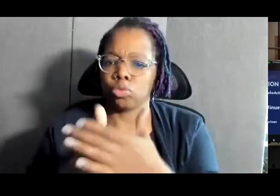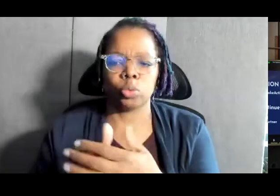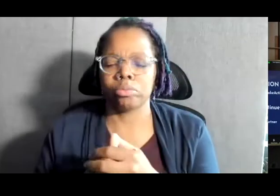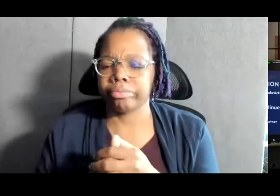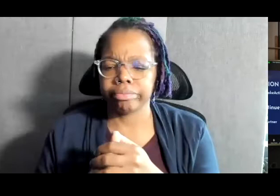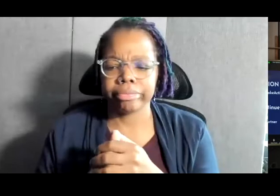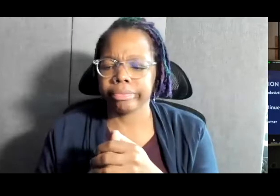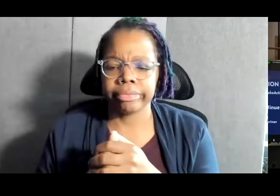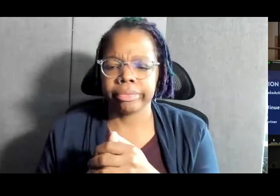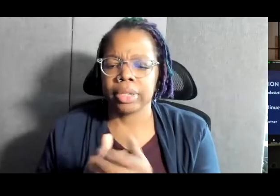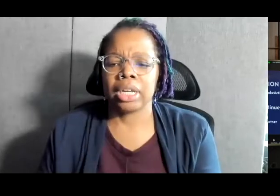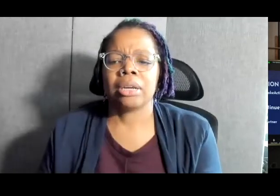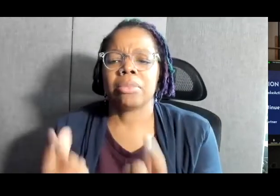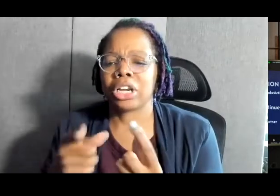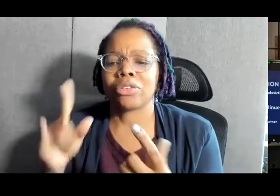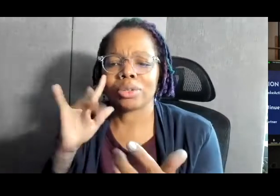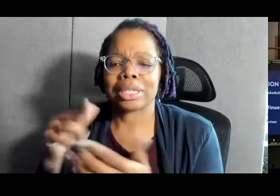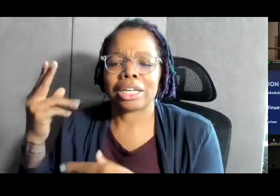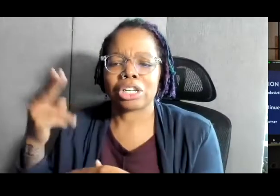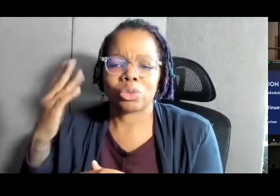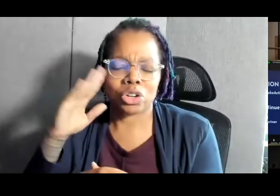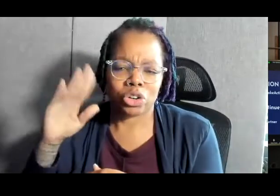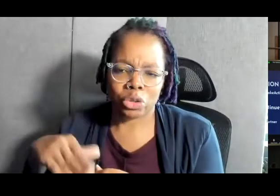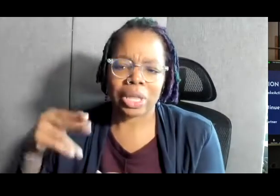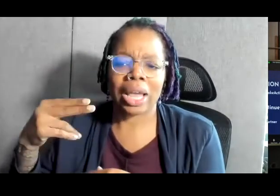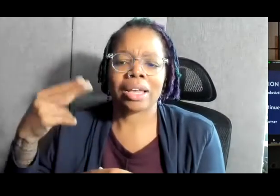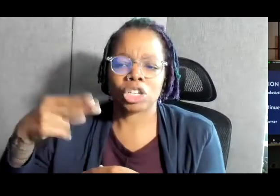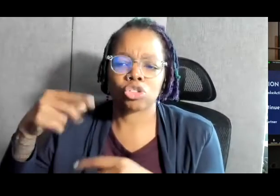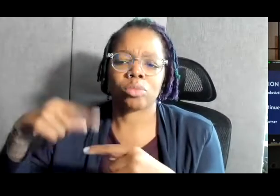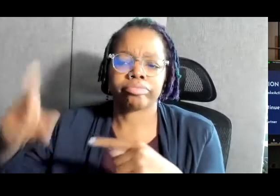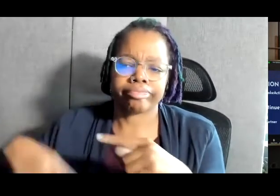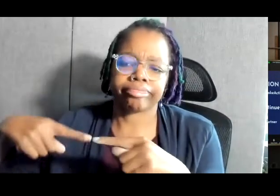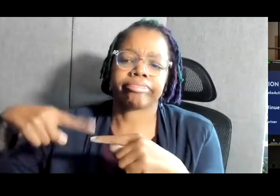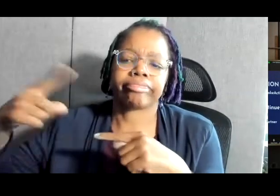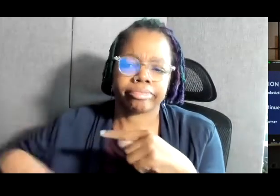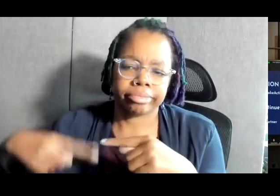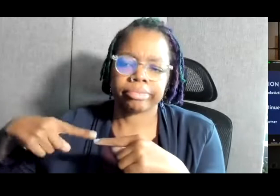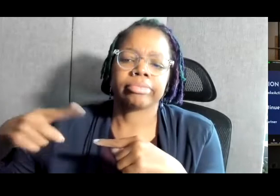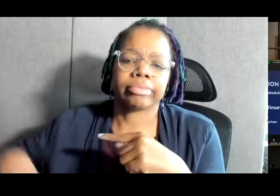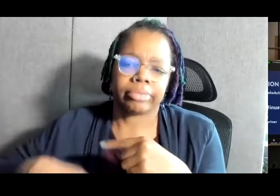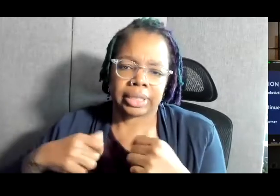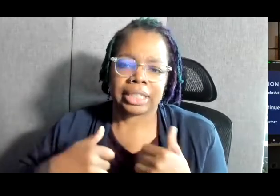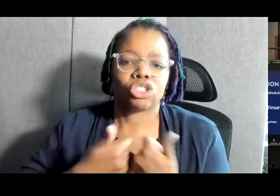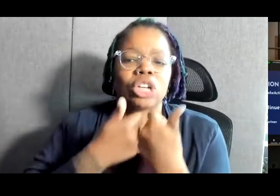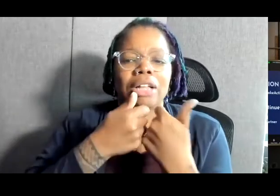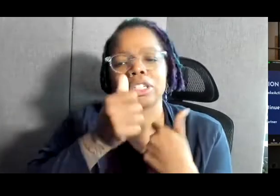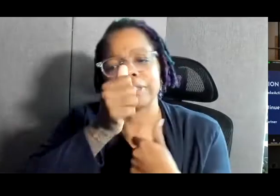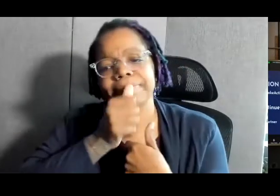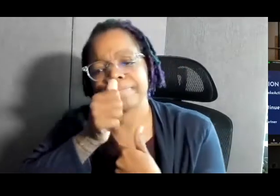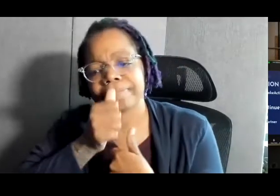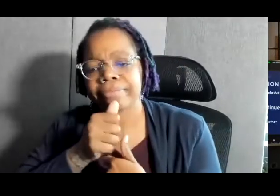As many of you who have studied history know that history does repeat itself. And these cycles of challenge and resilience